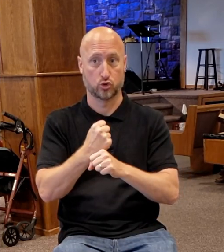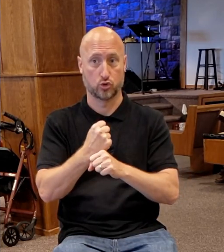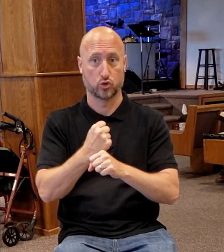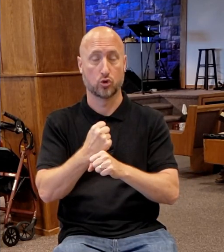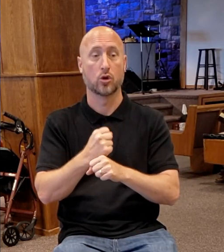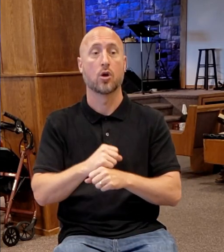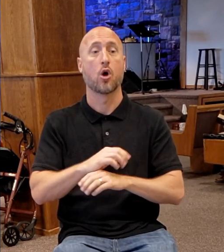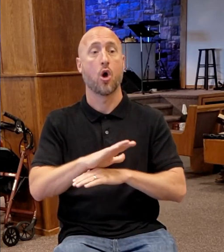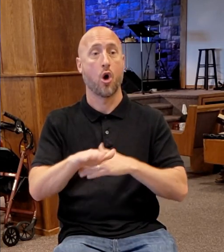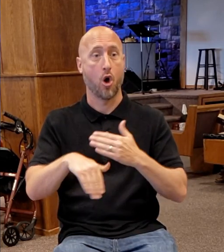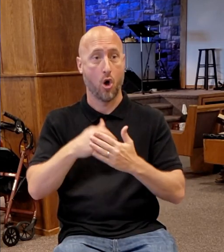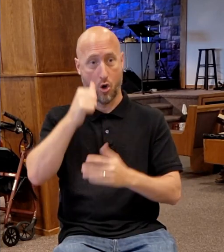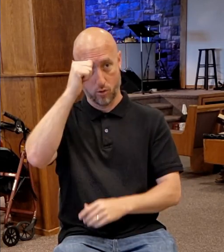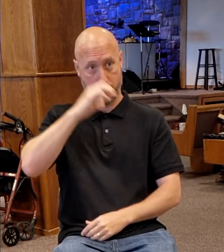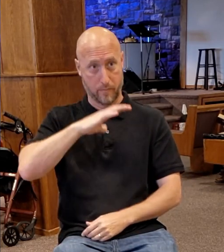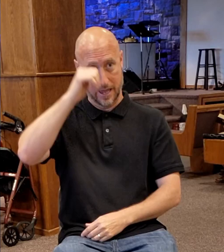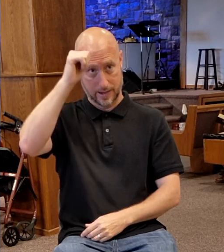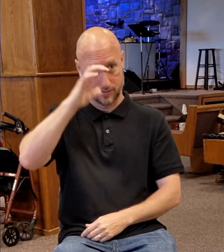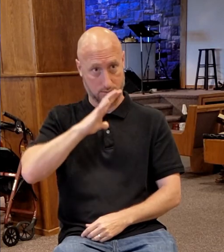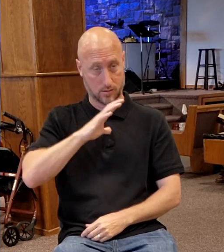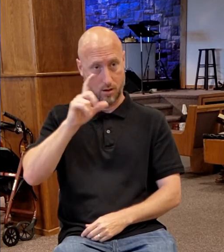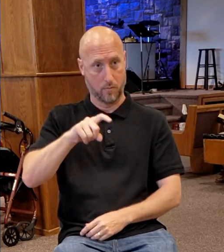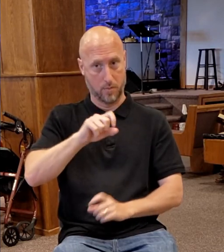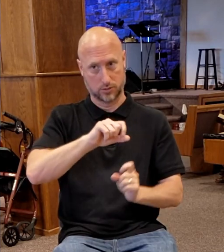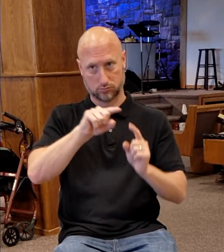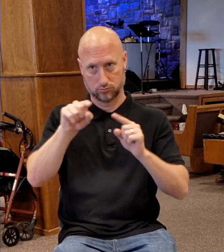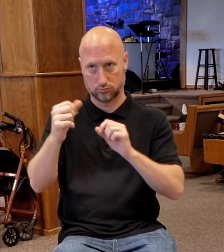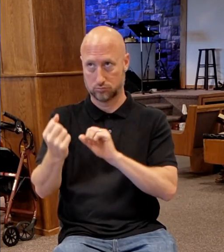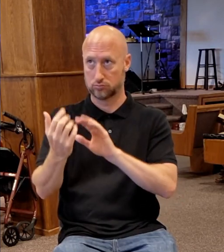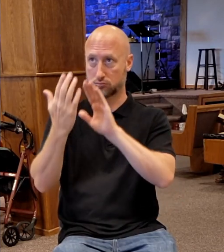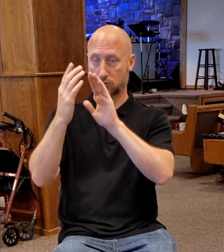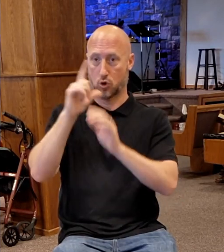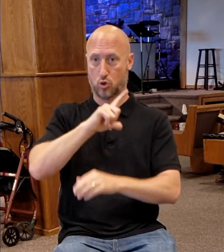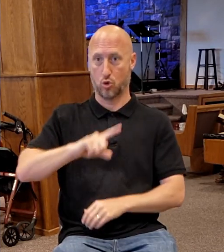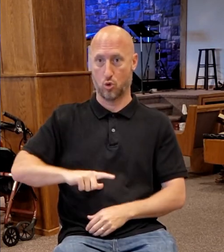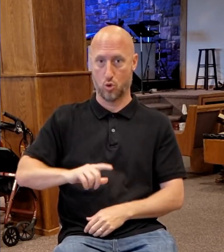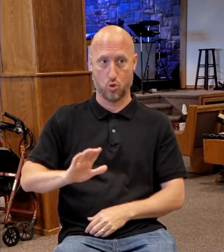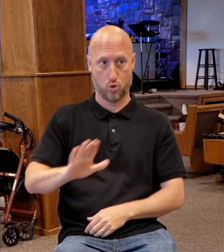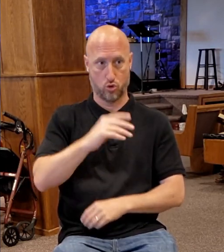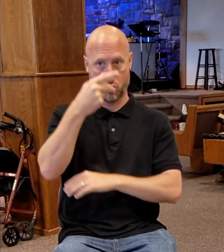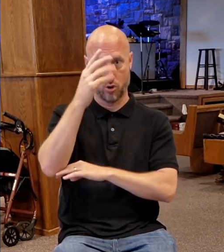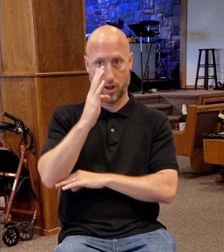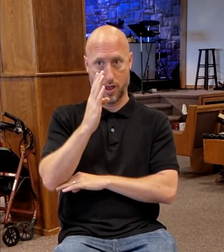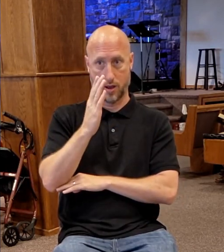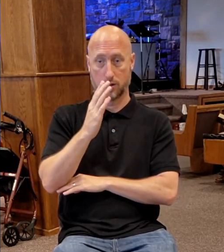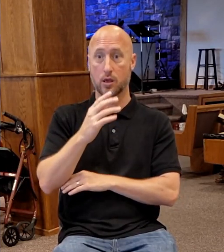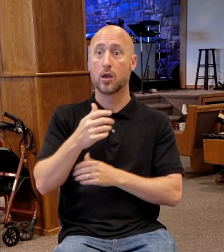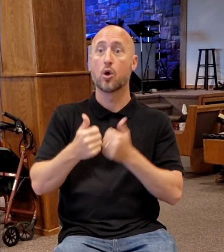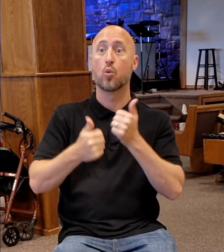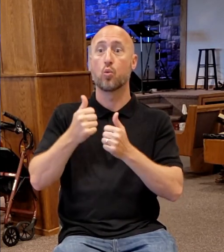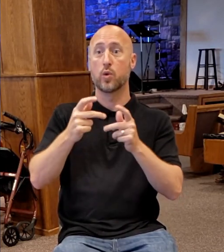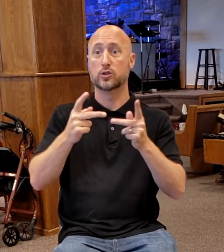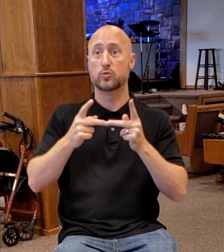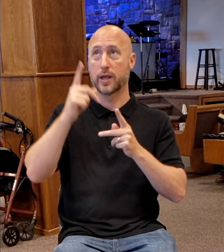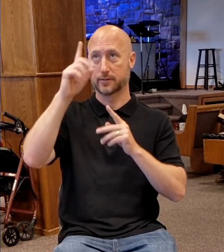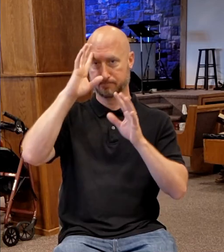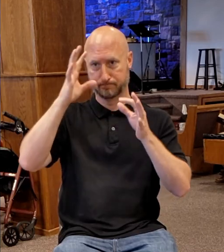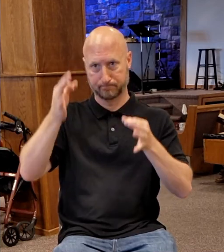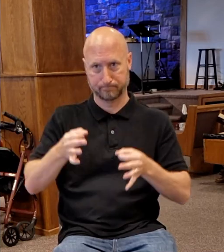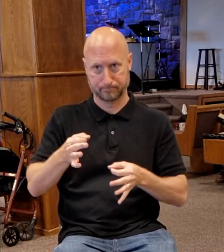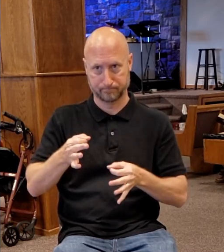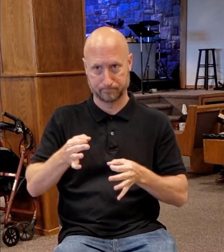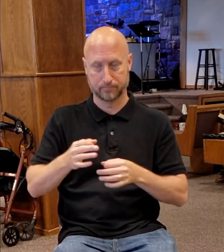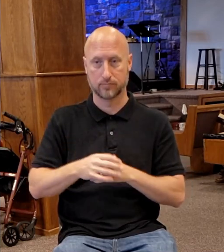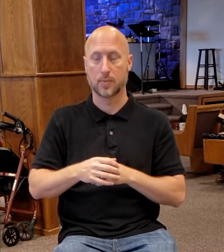all thy males appear before the Lord thy God in the place which he shall choose in the